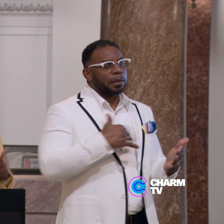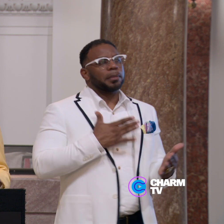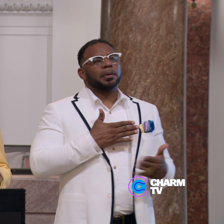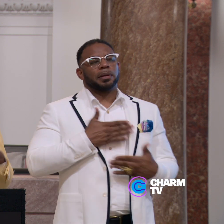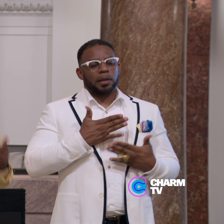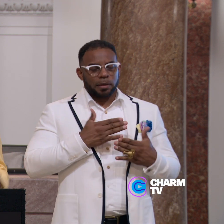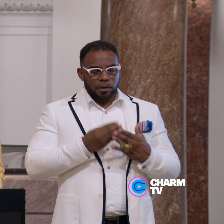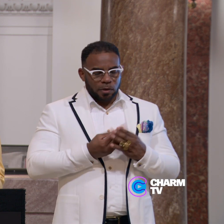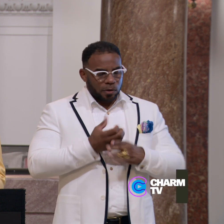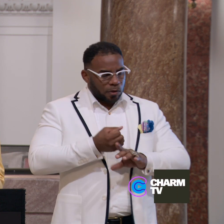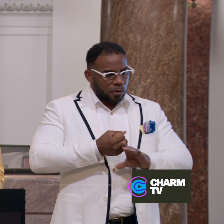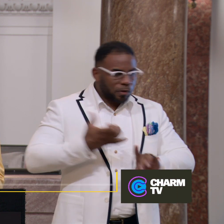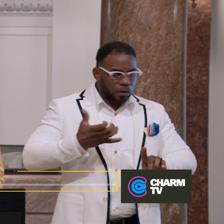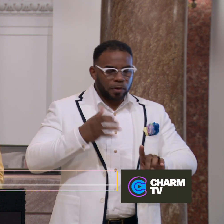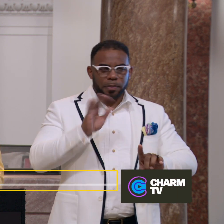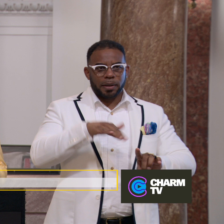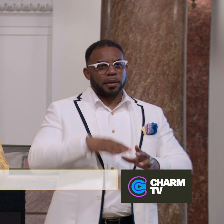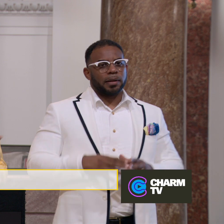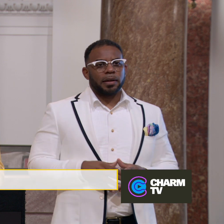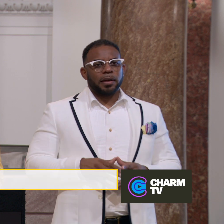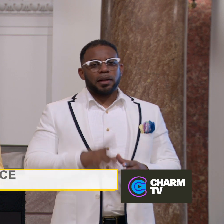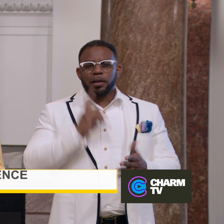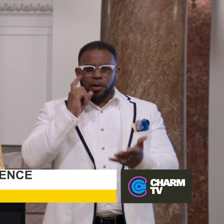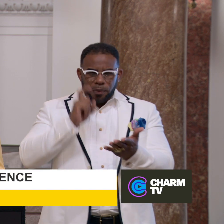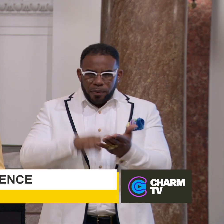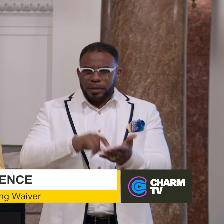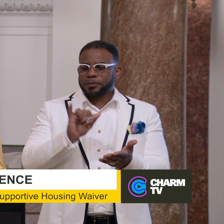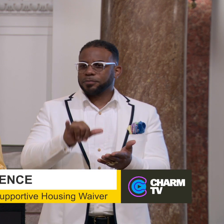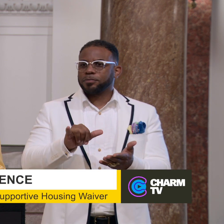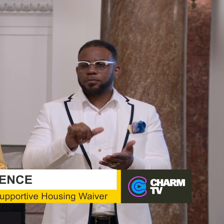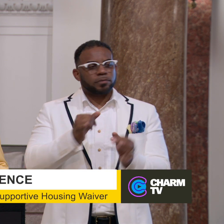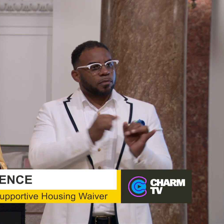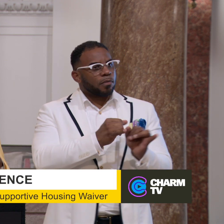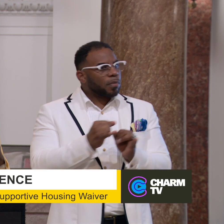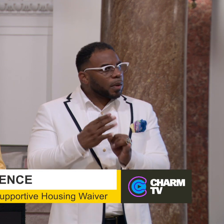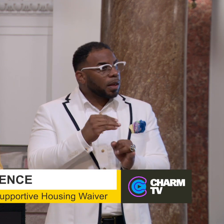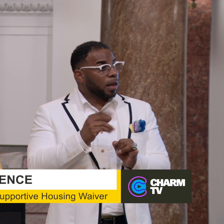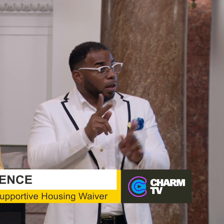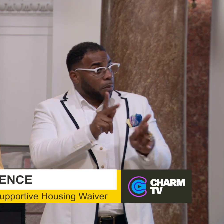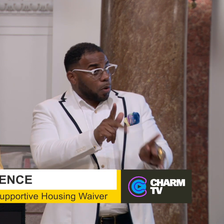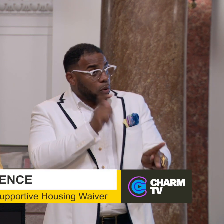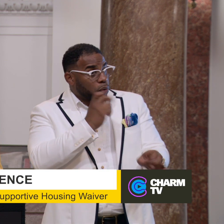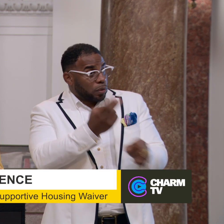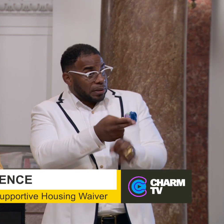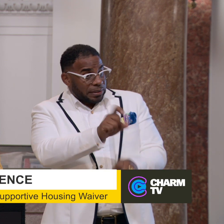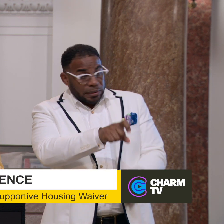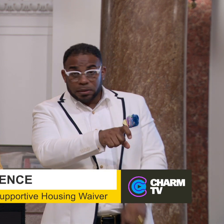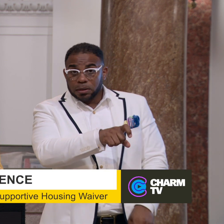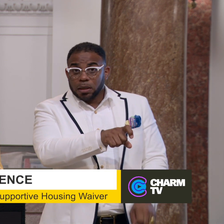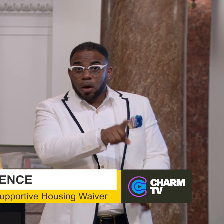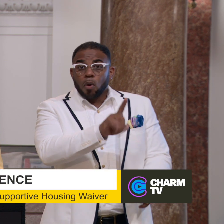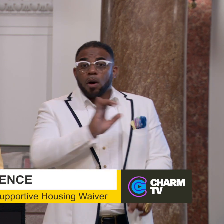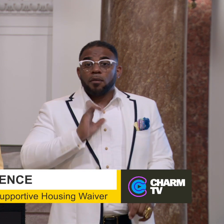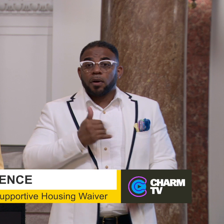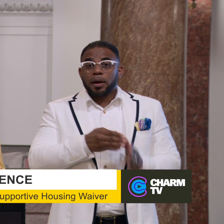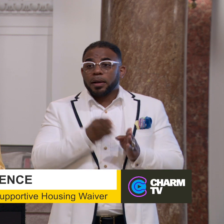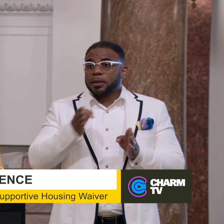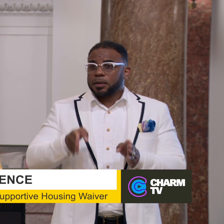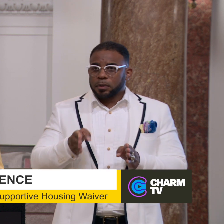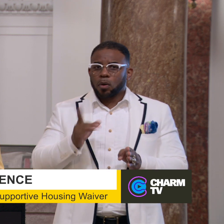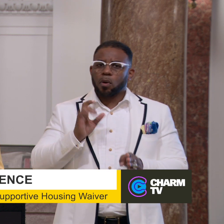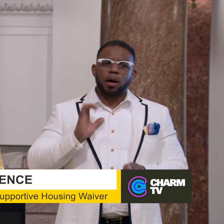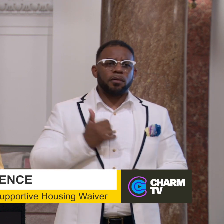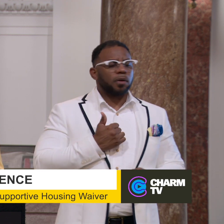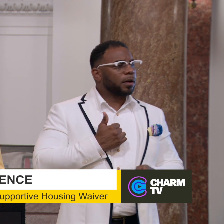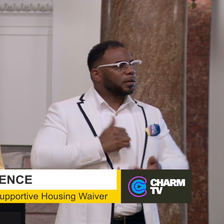we have evolved well beyond that. It recognizes that individual need and the person who needs them as one of our neighbors and